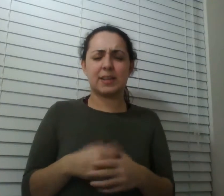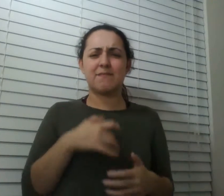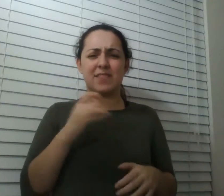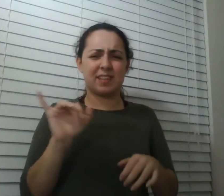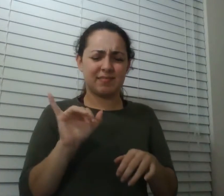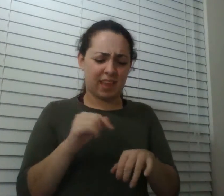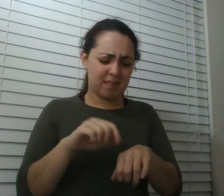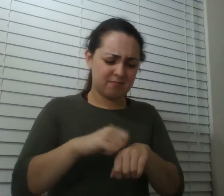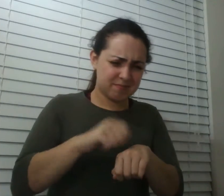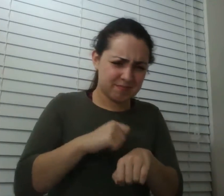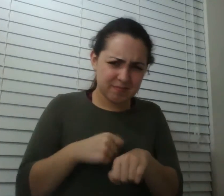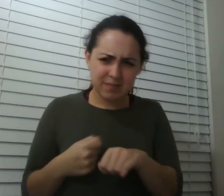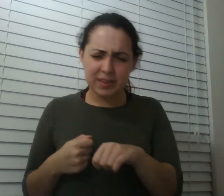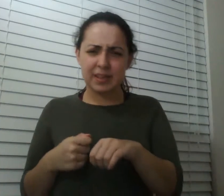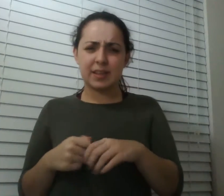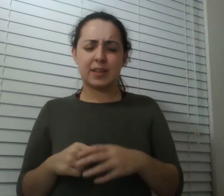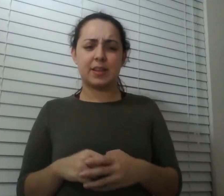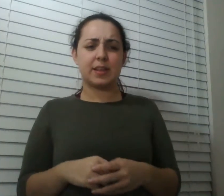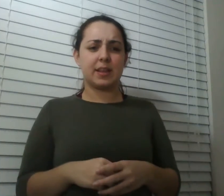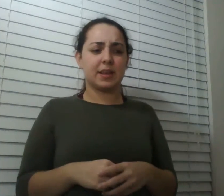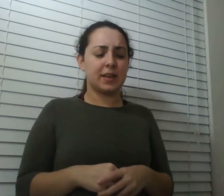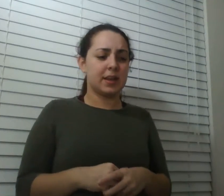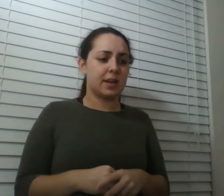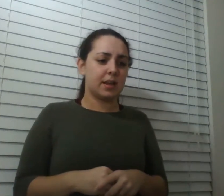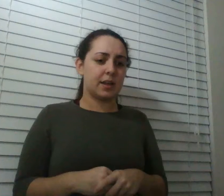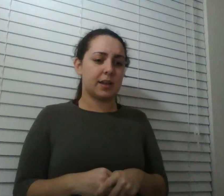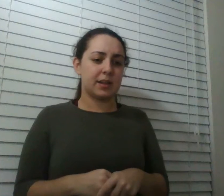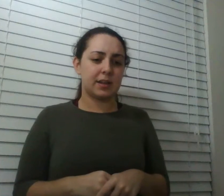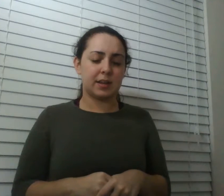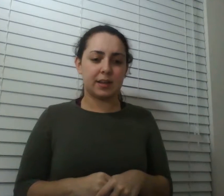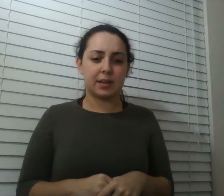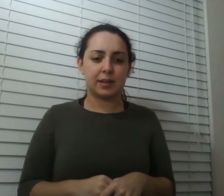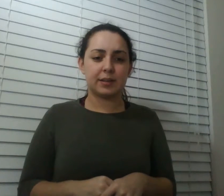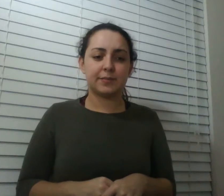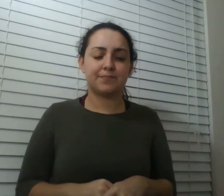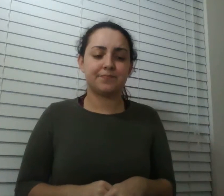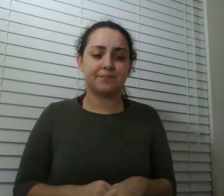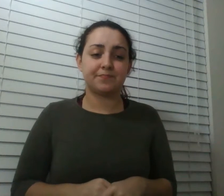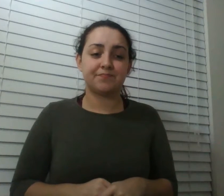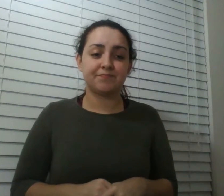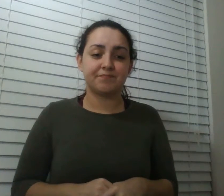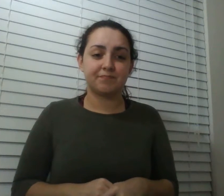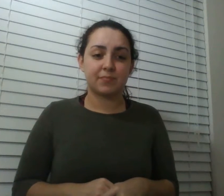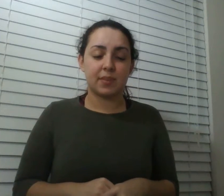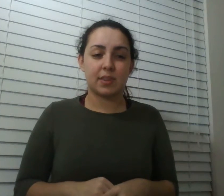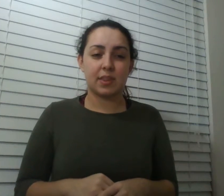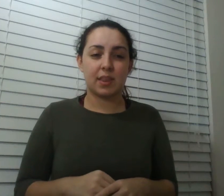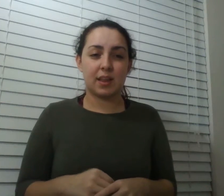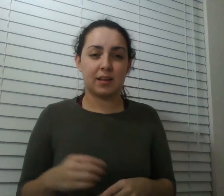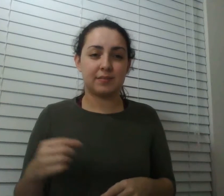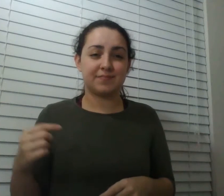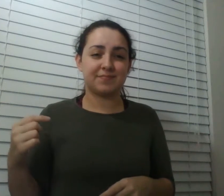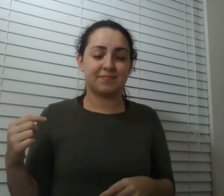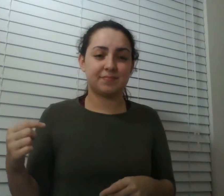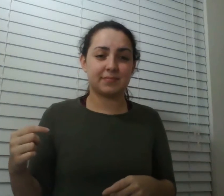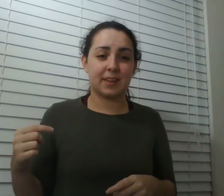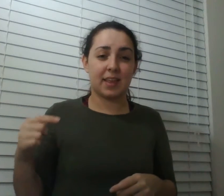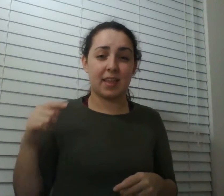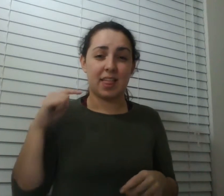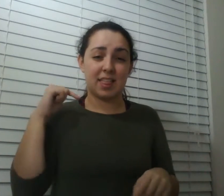what struck me was how dramatically different this was from anything that i'd experienced